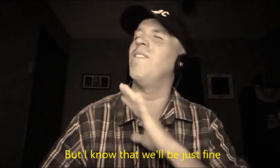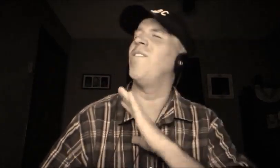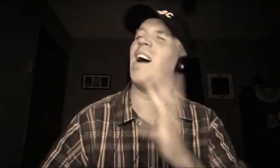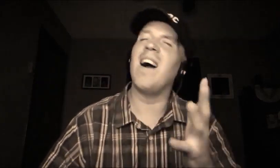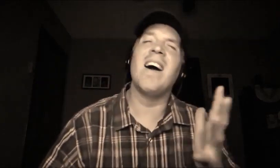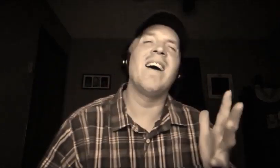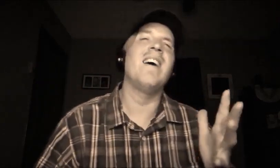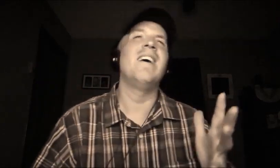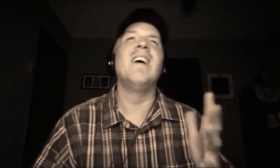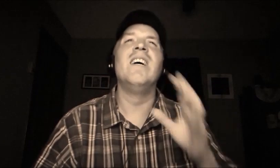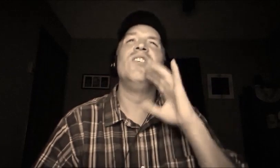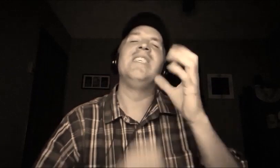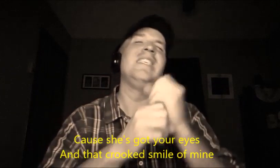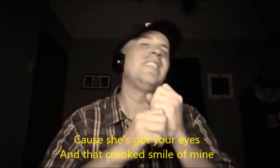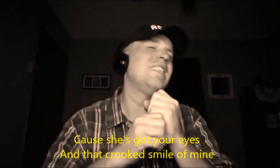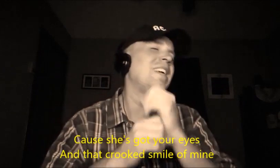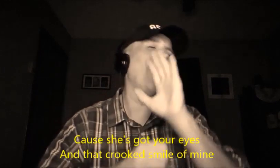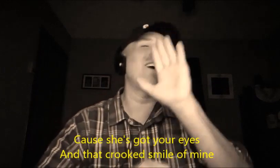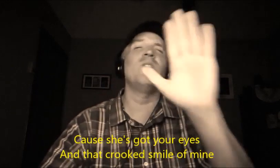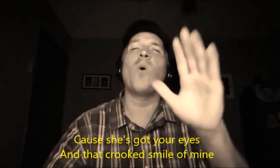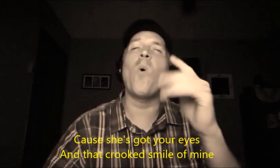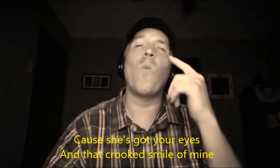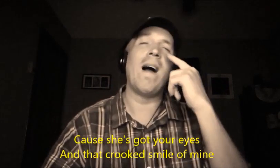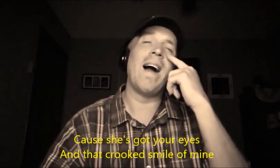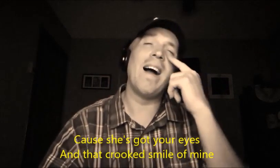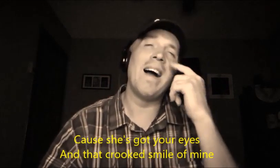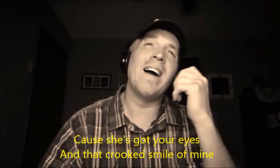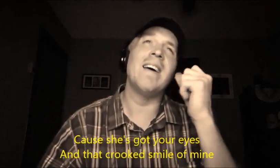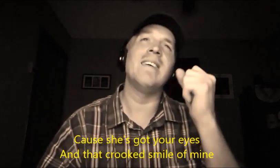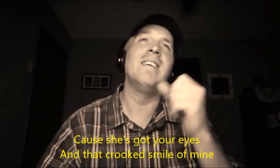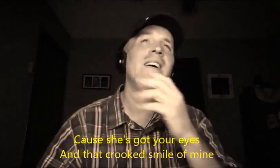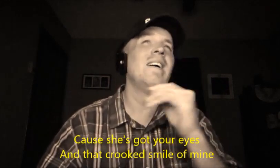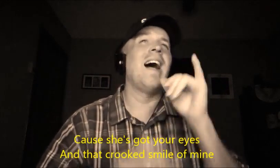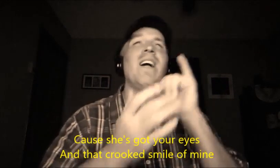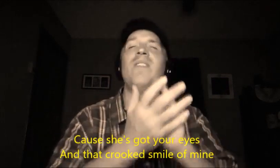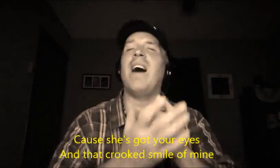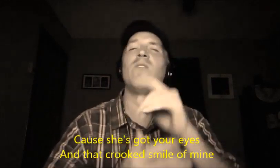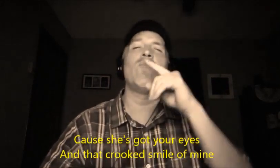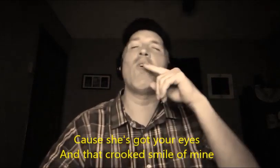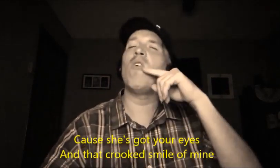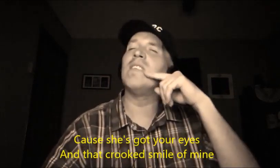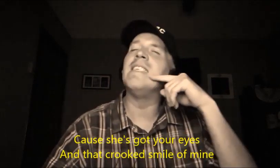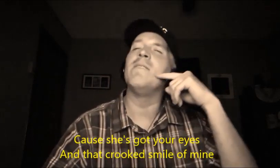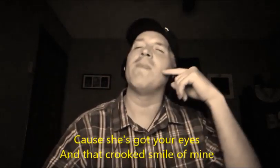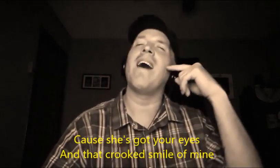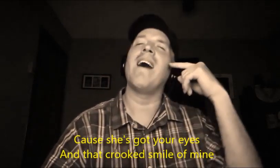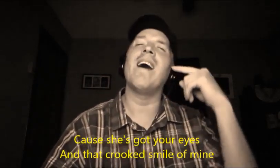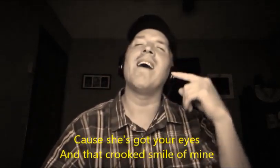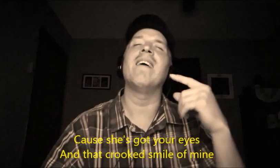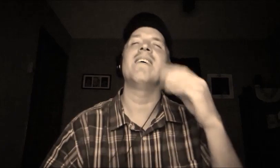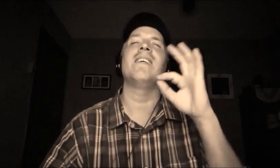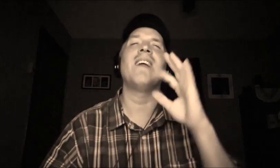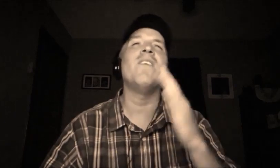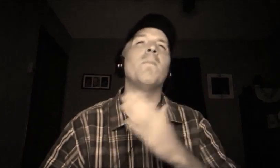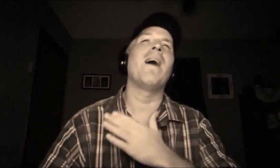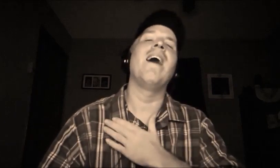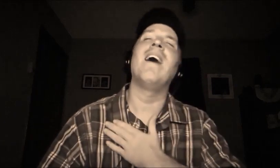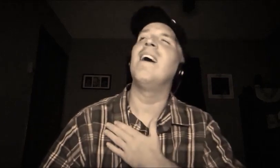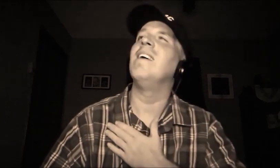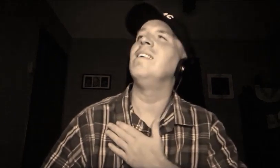fine Cause she's got your eyes And that crooked smile of mine